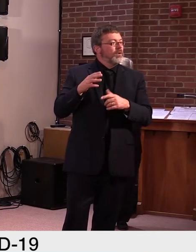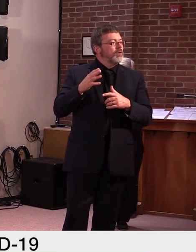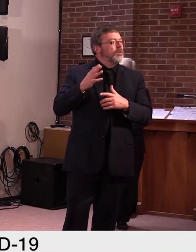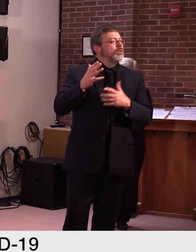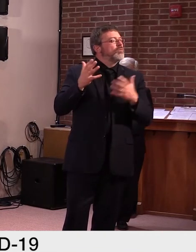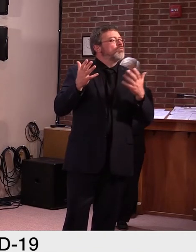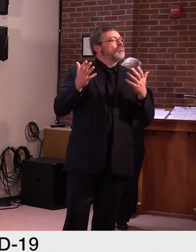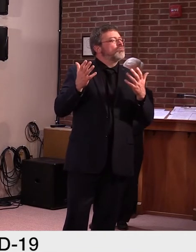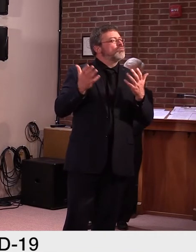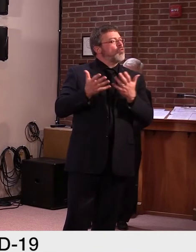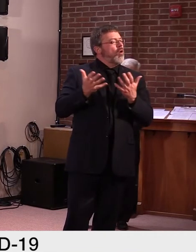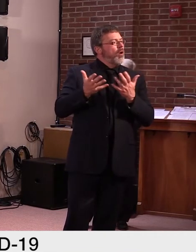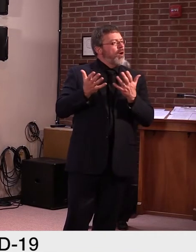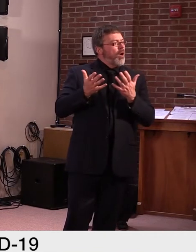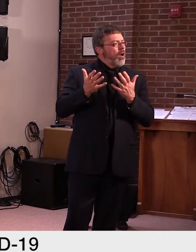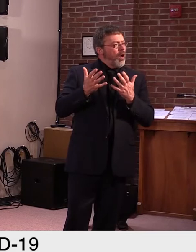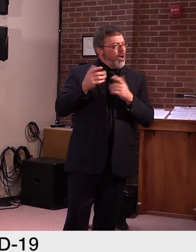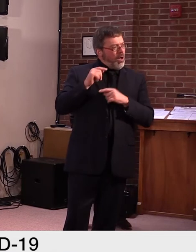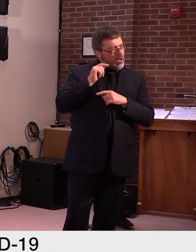in terms of steering those metrics?